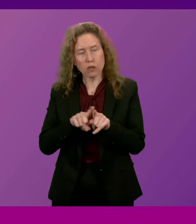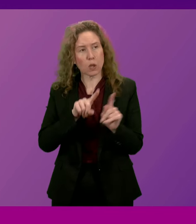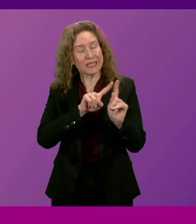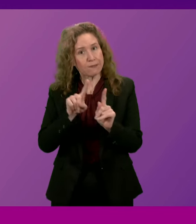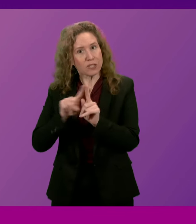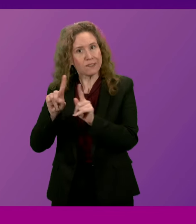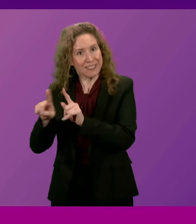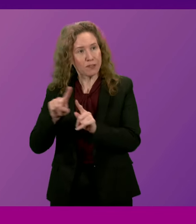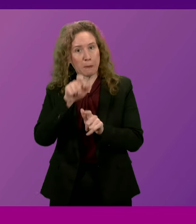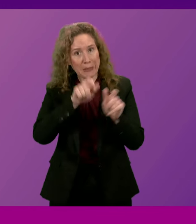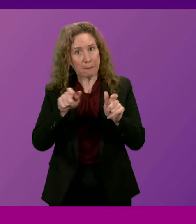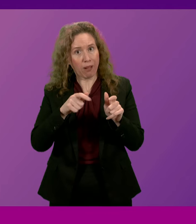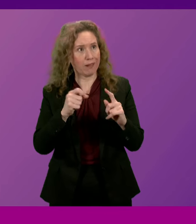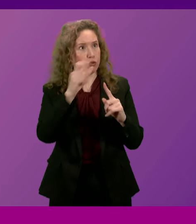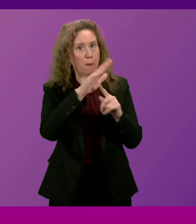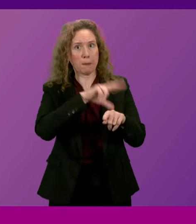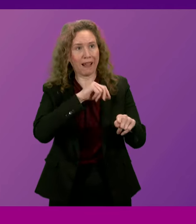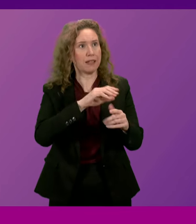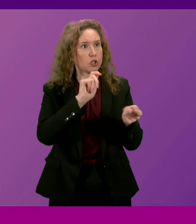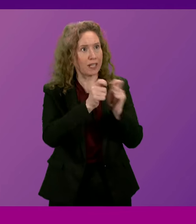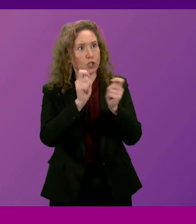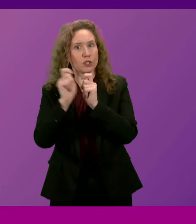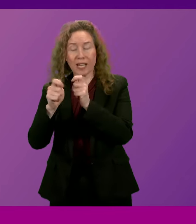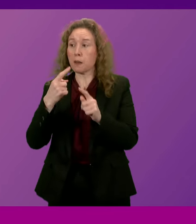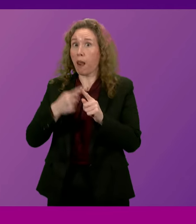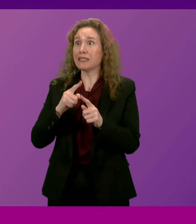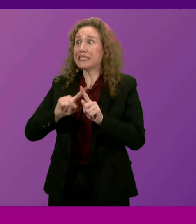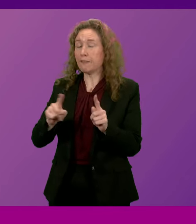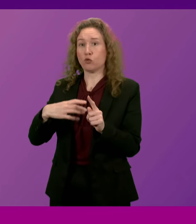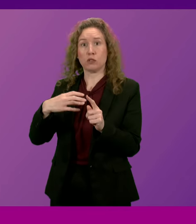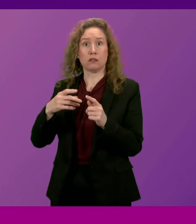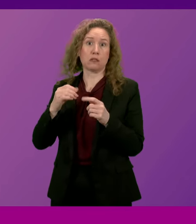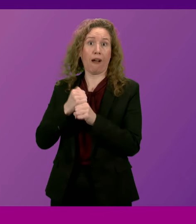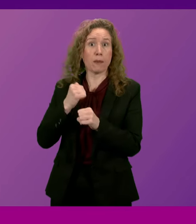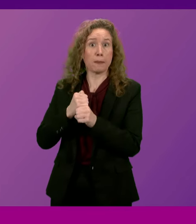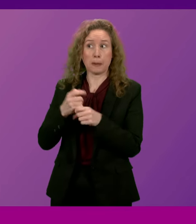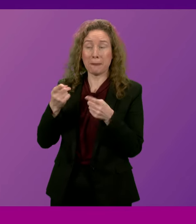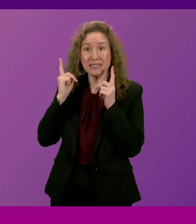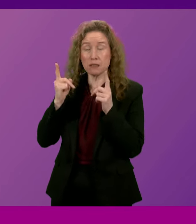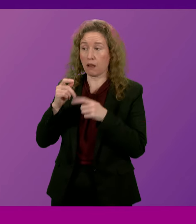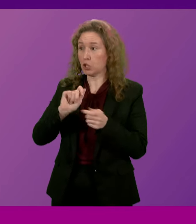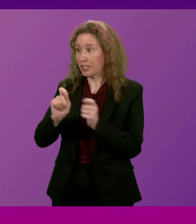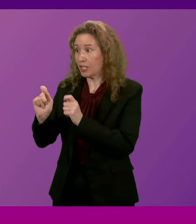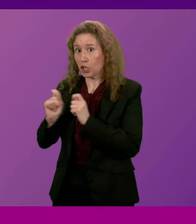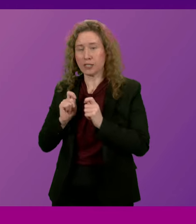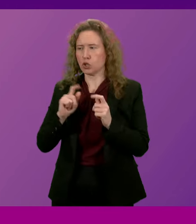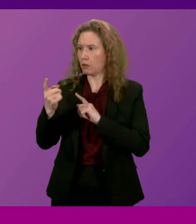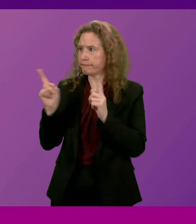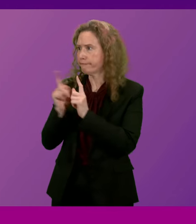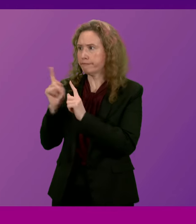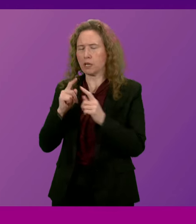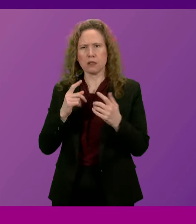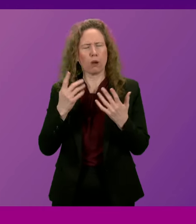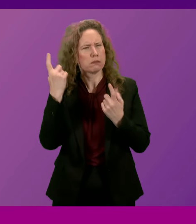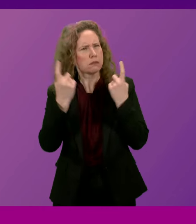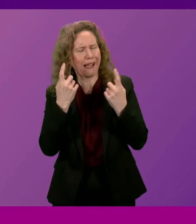Constables and several government ministers. The Wilson family have raised concerns about the current Chief Constable's handling of the